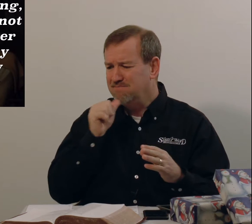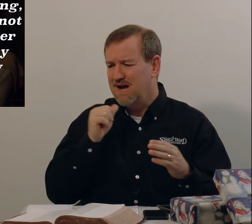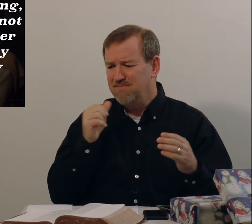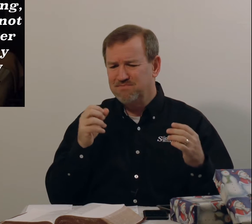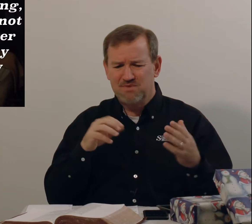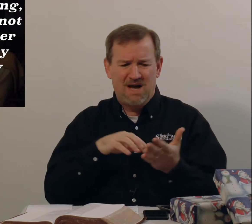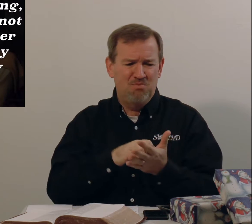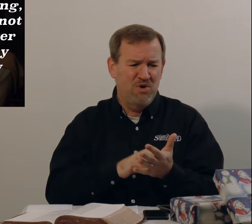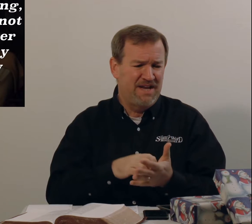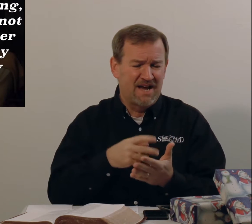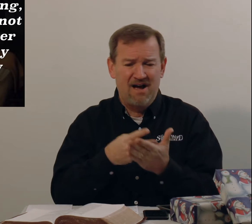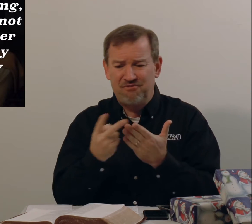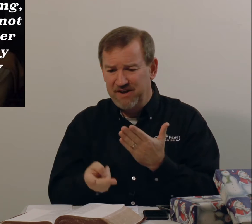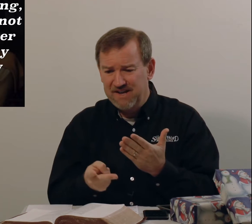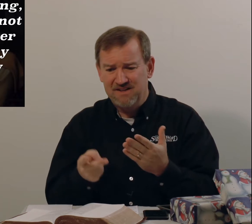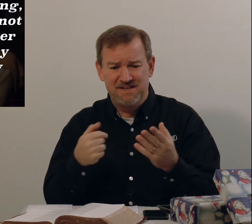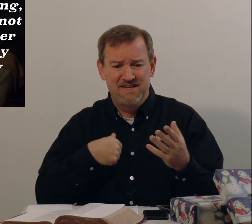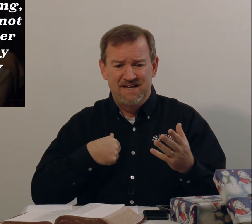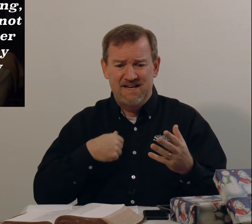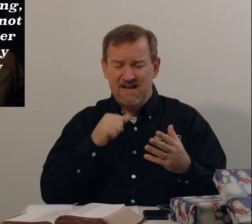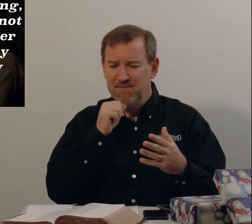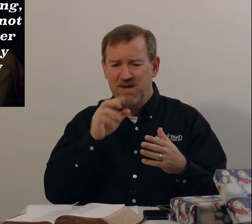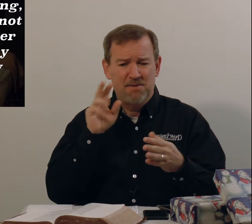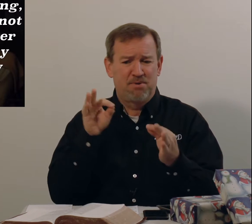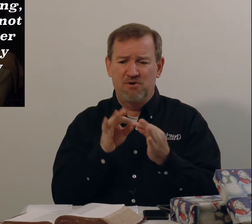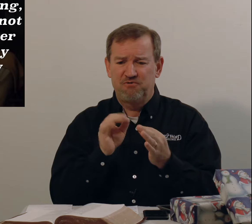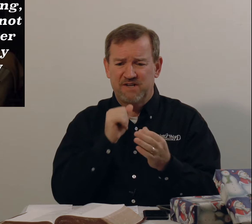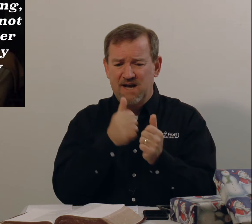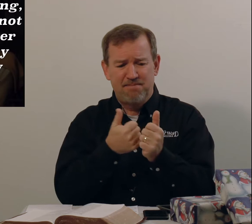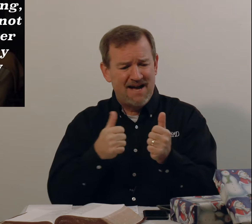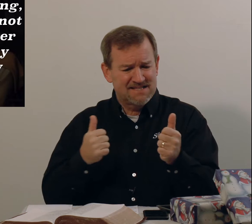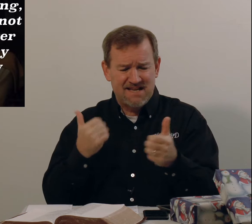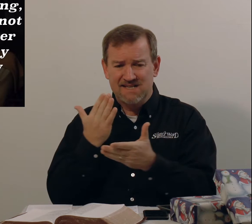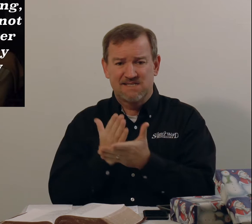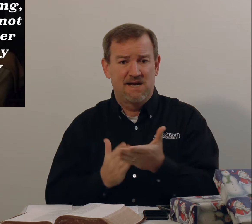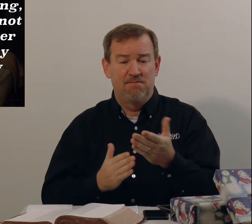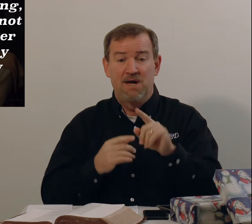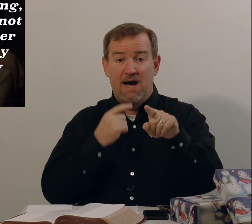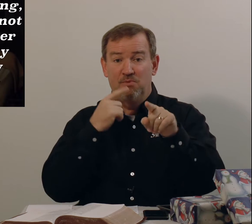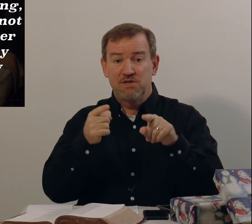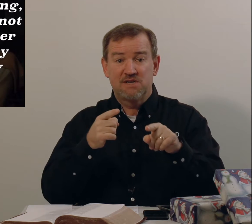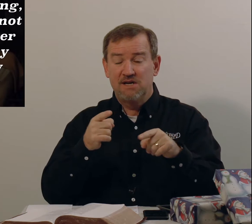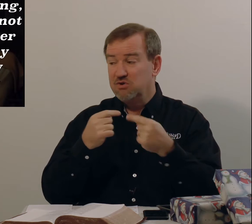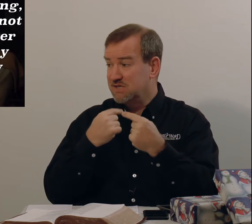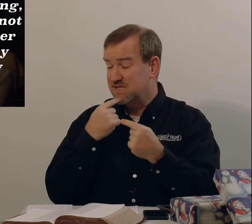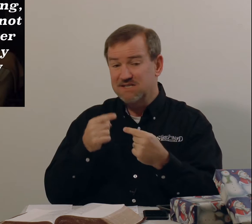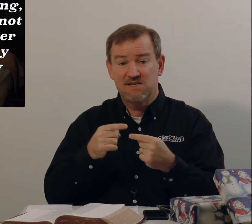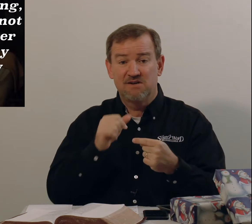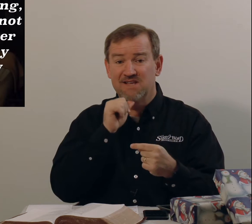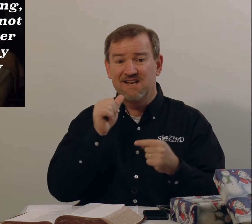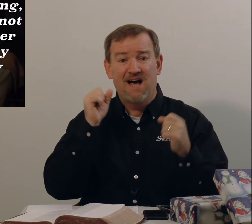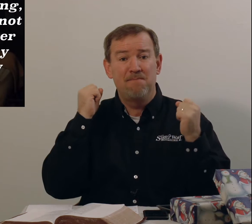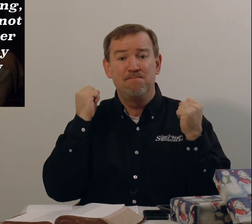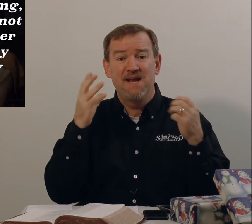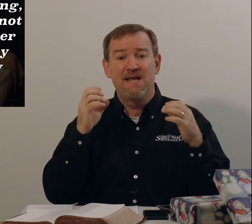I'm, I'm, I'm weak. I fail, and, and I'm not perfect. I backslide some. I want to tell you, it says here that not many